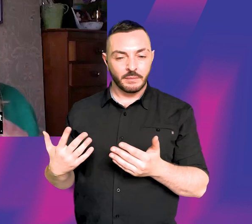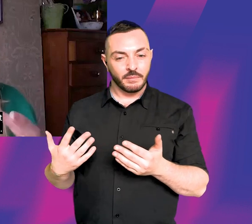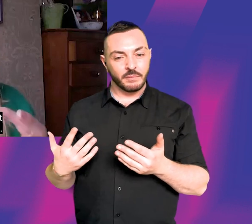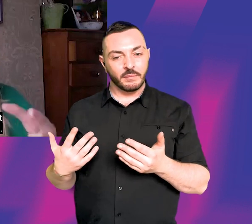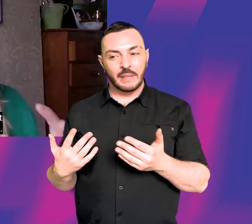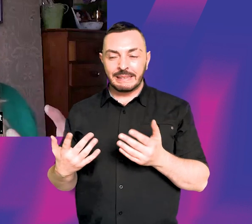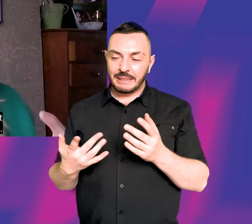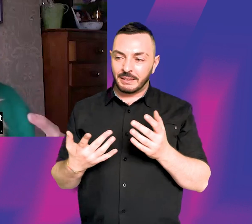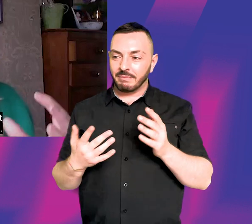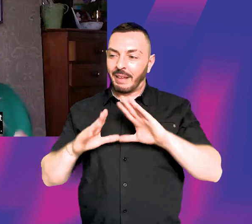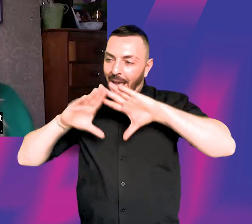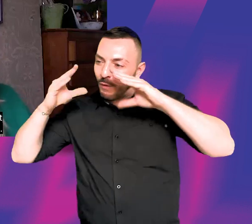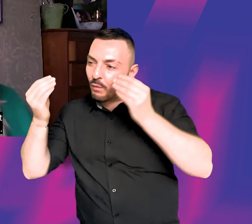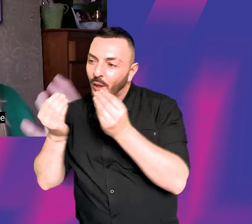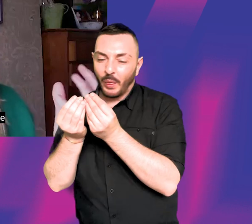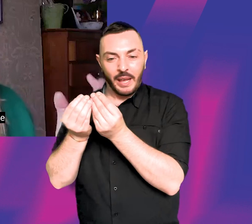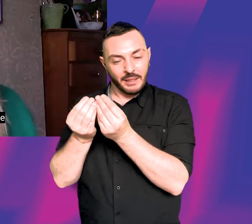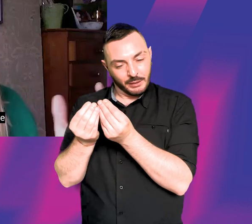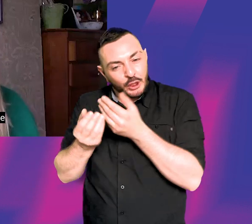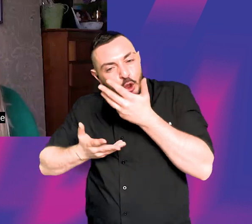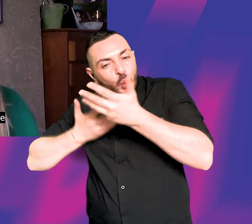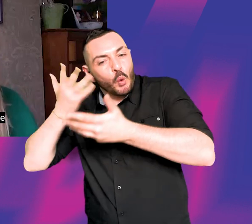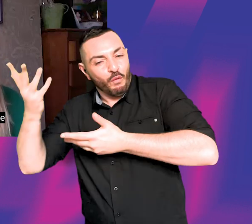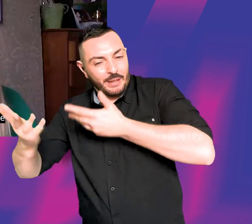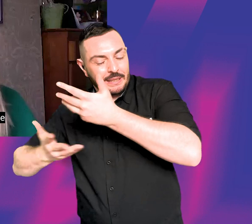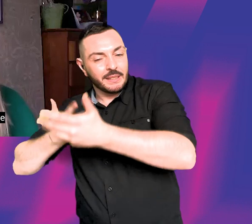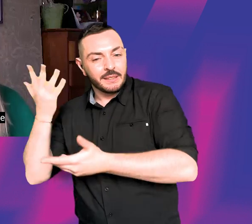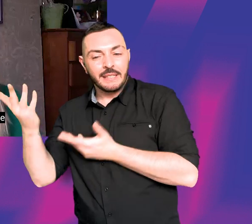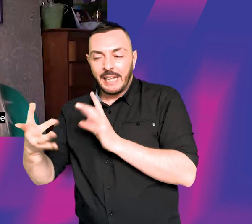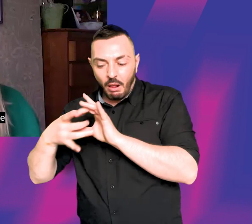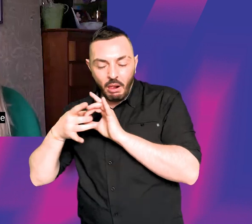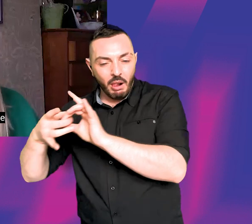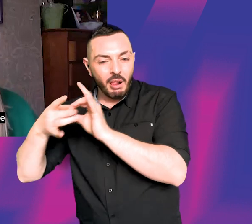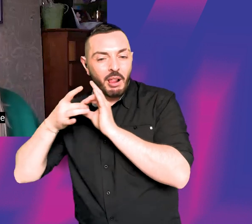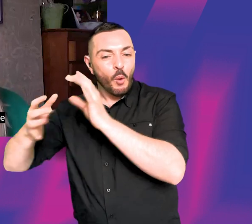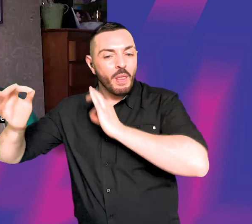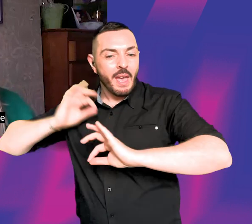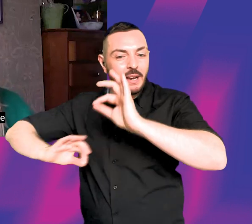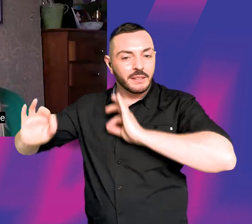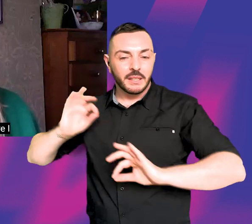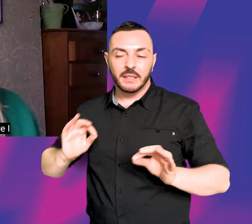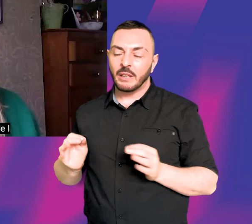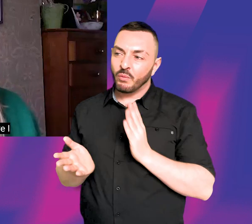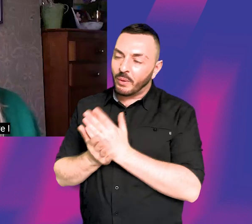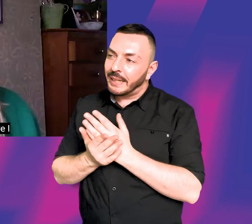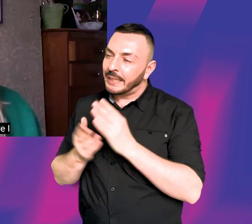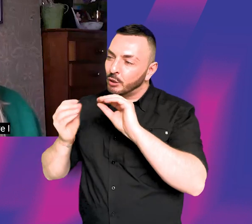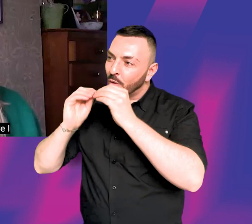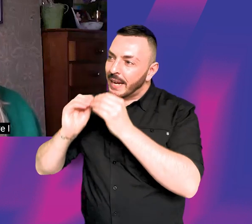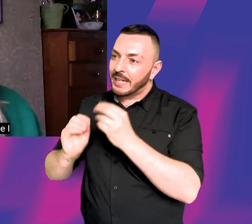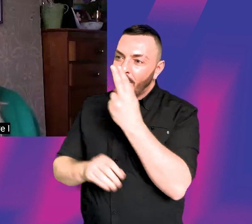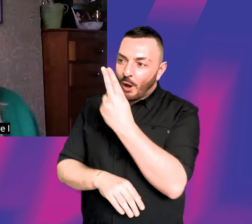very engaged in the entire narrative. And he's like, extremely collaborative, and very creative and artistic. And I think,